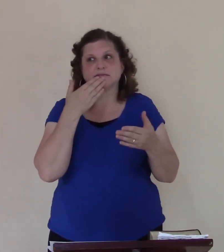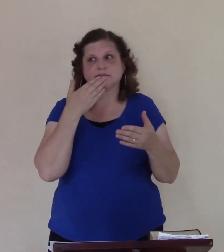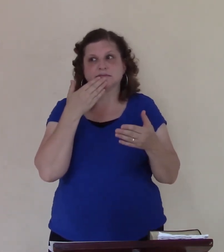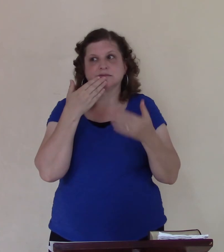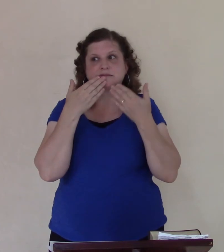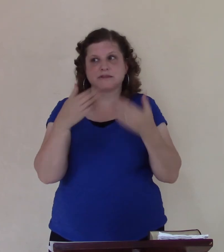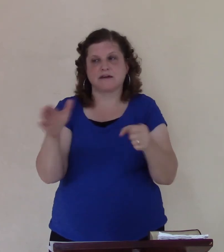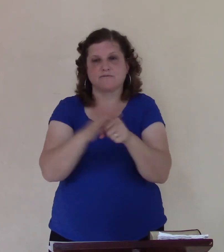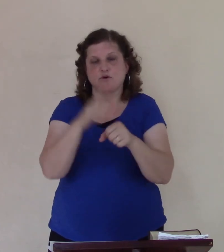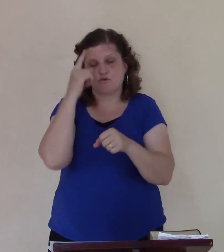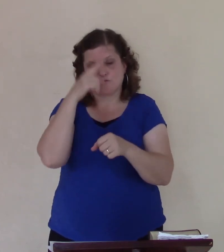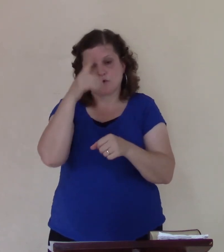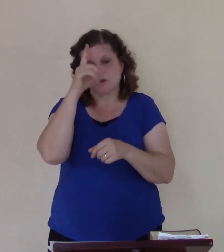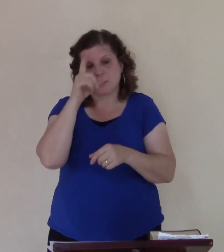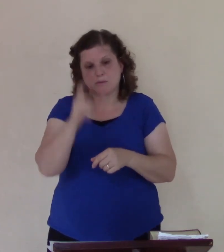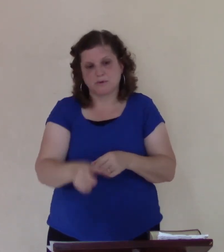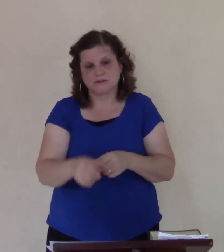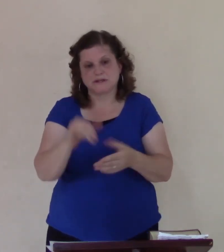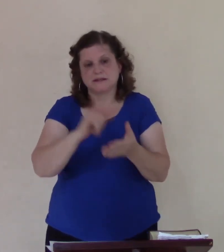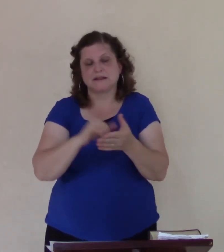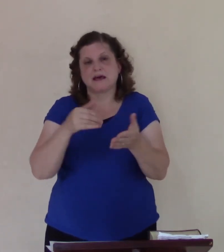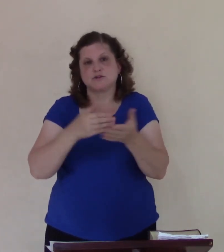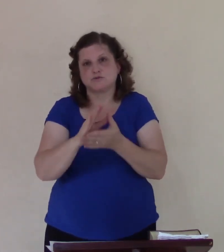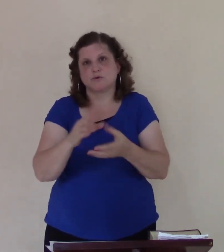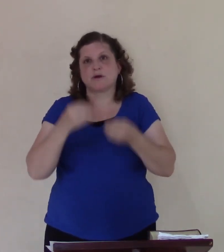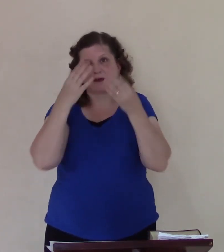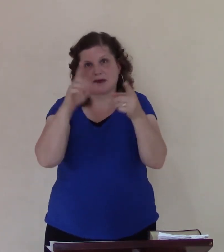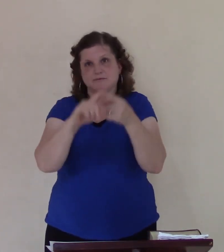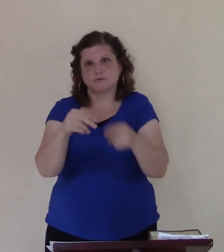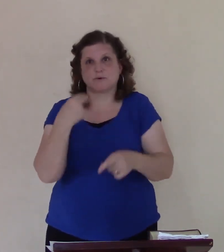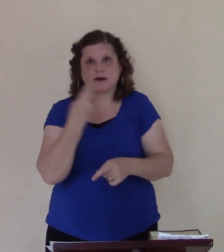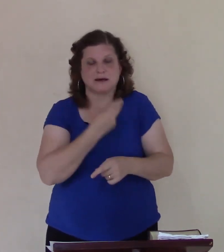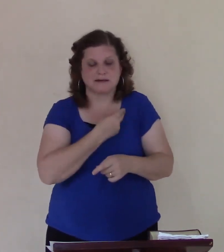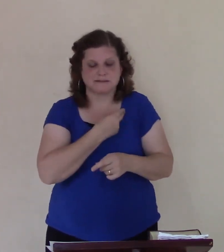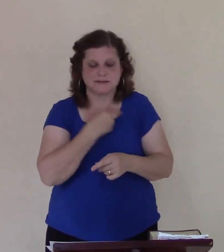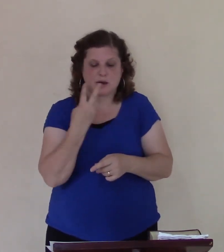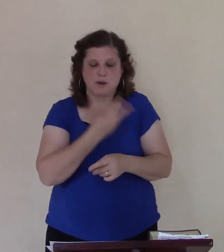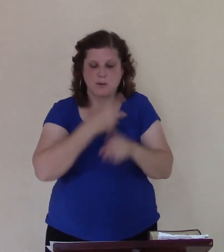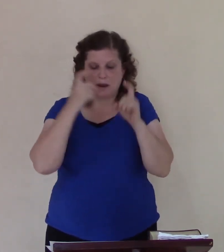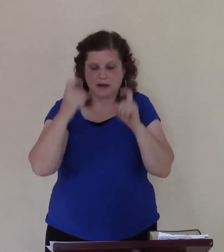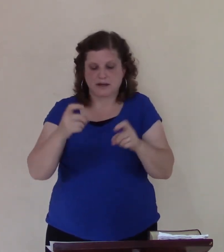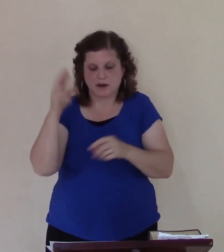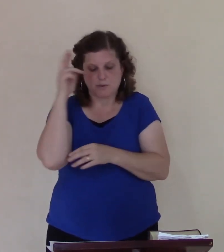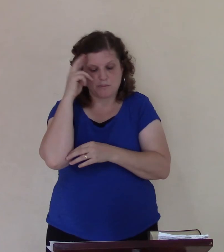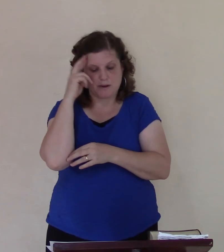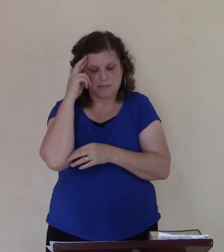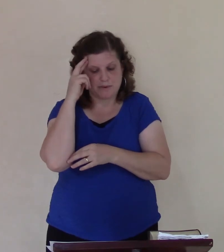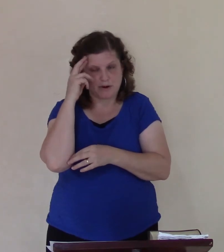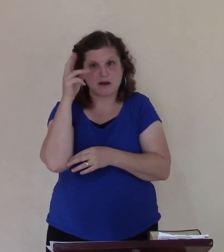has provided that for us we need to remember that God does not owe us anything